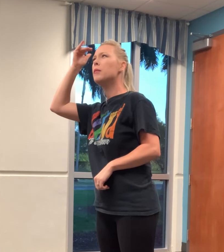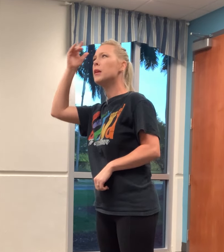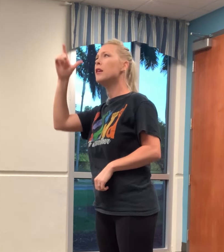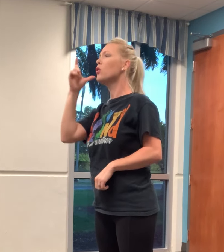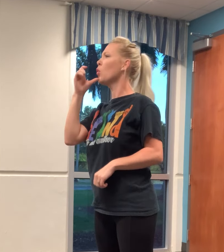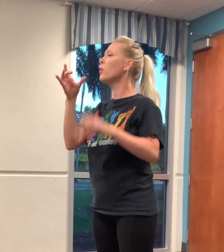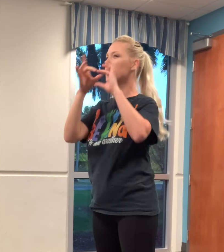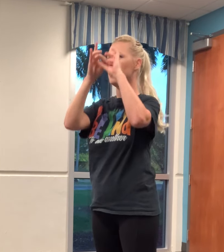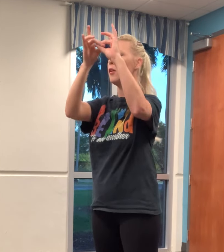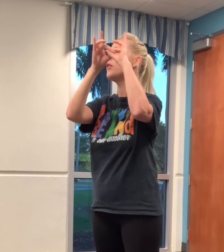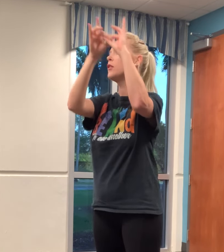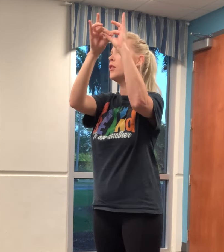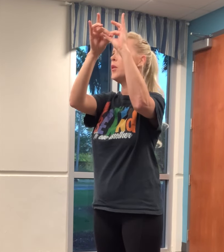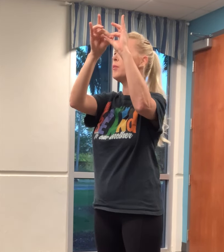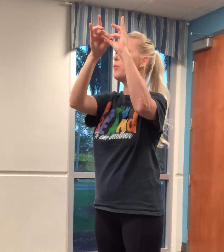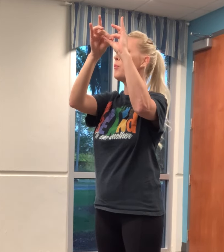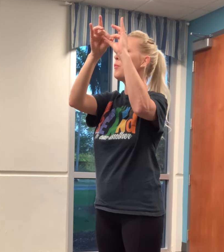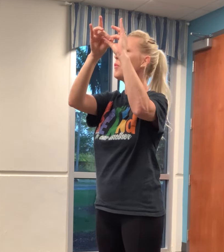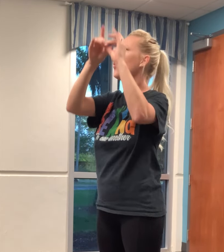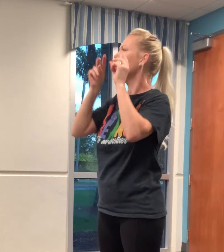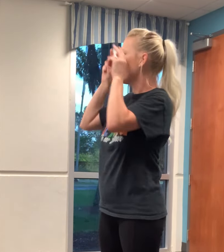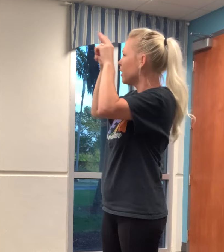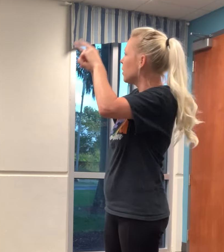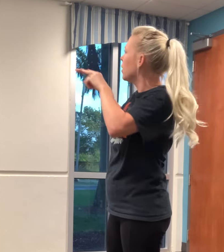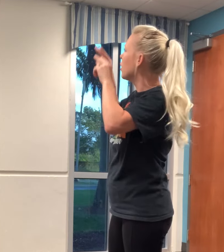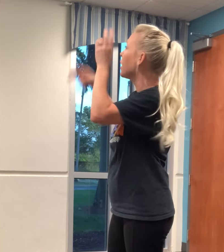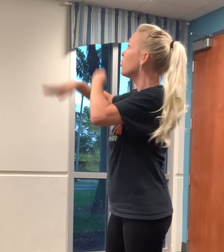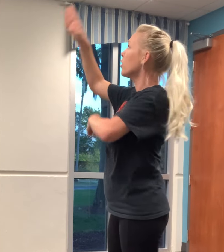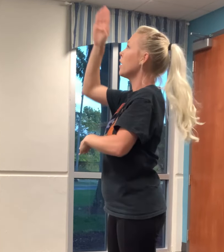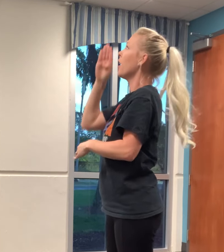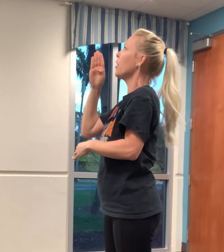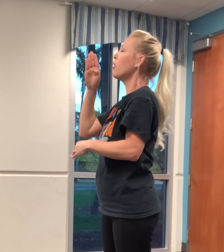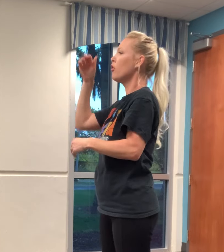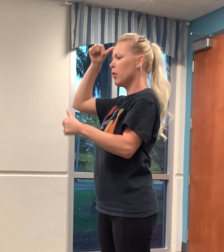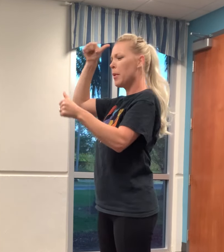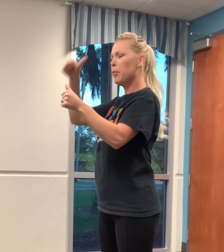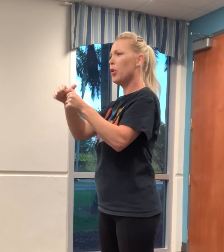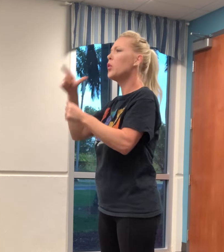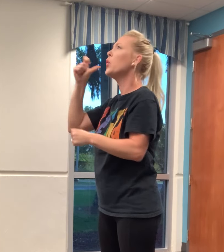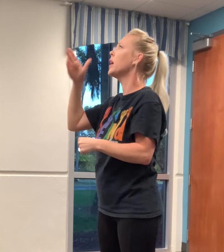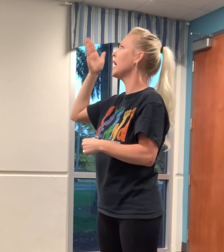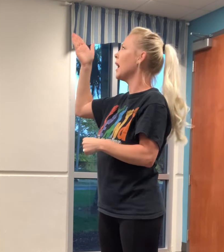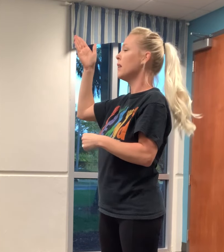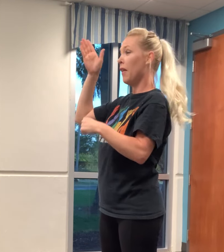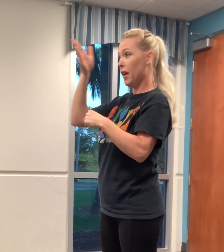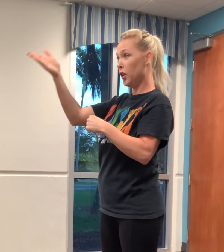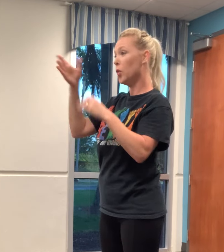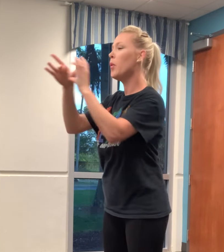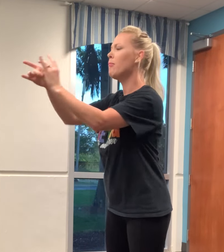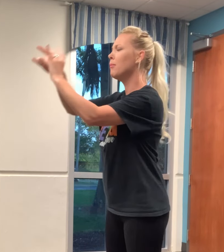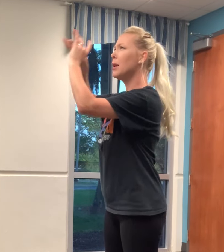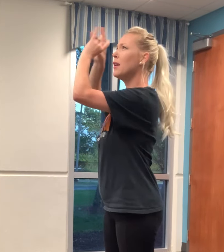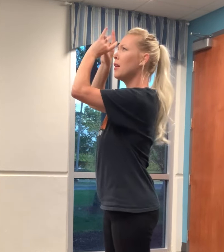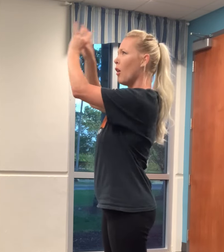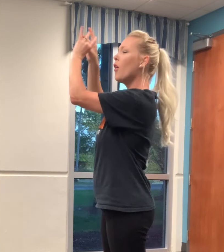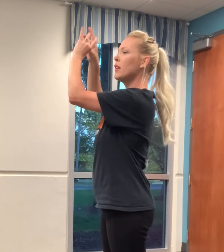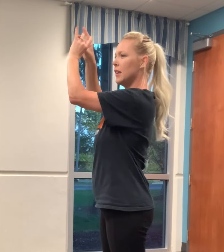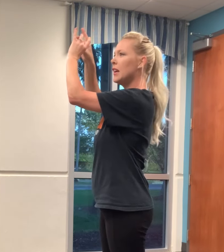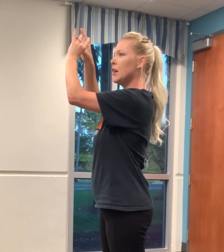of who I belong to. And what if when you got a good look at your God, remembering who he is, and that you belong to him?